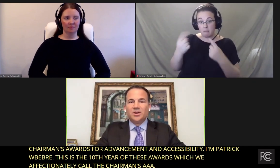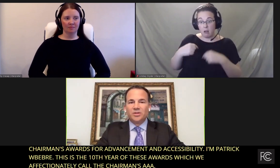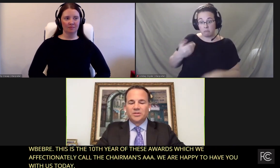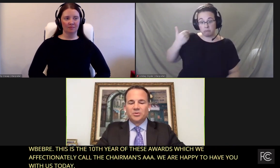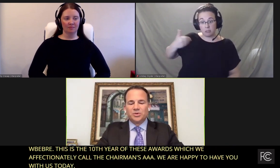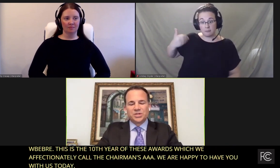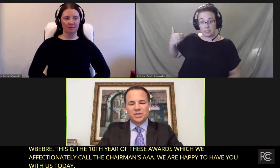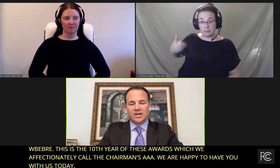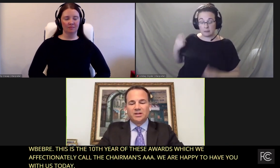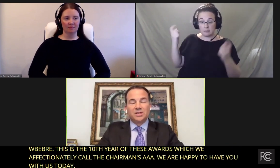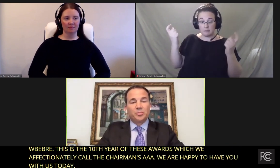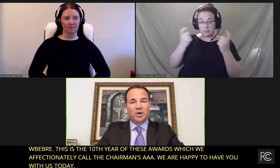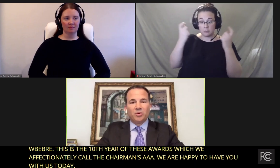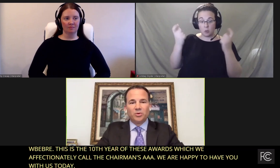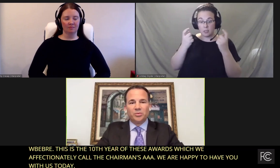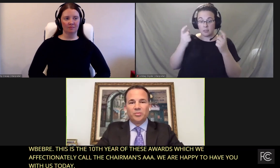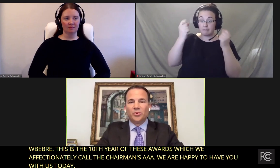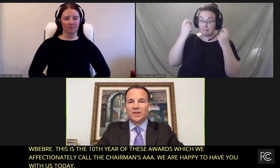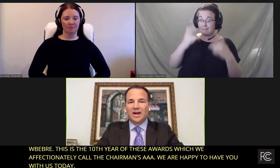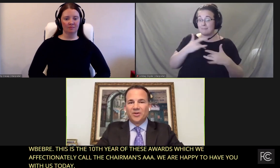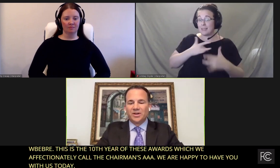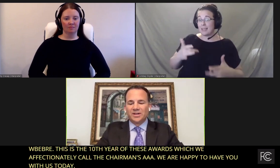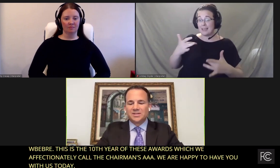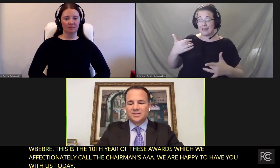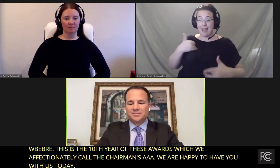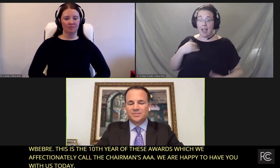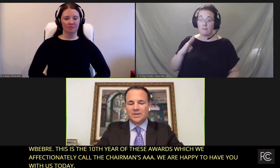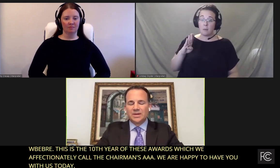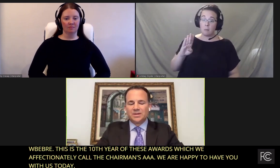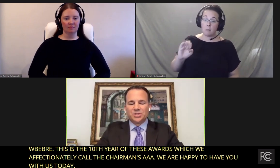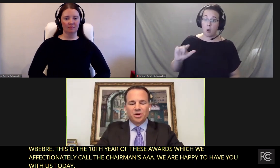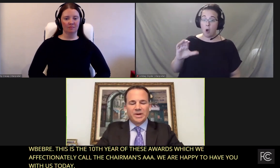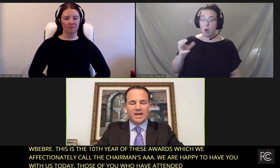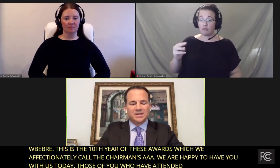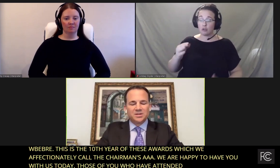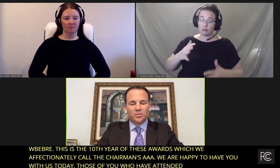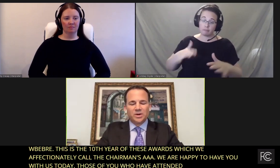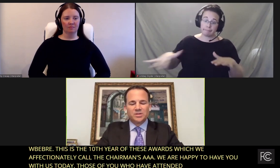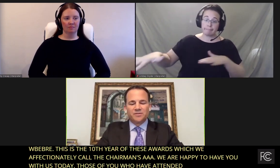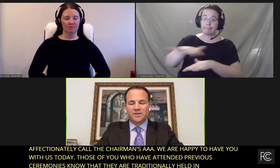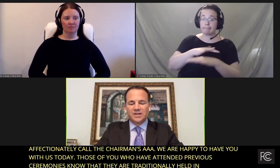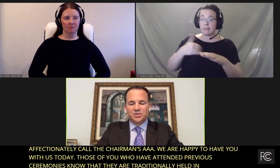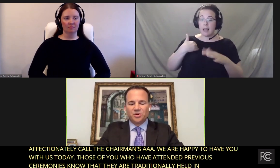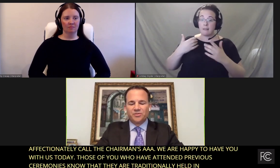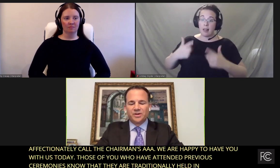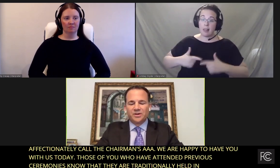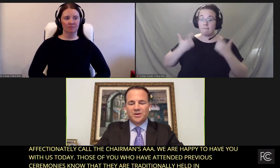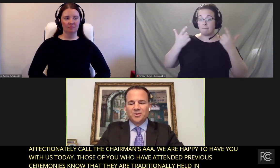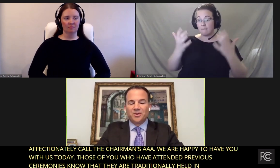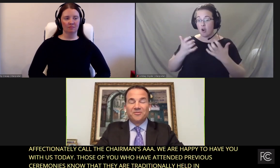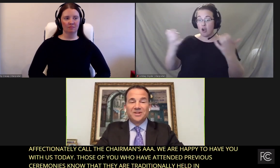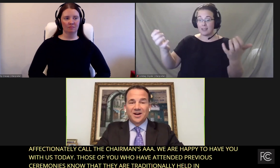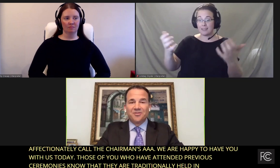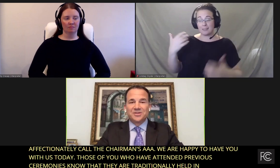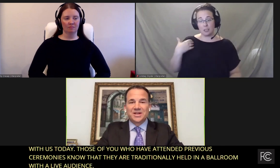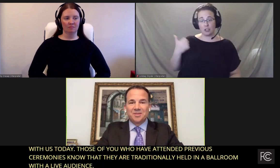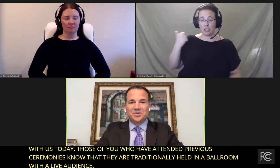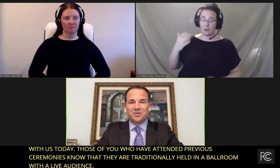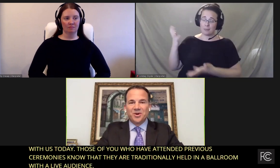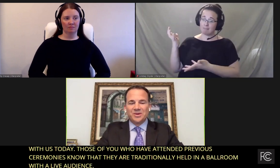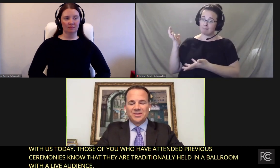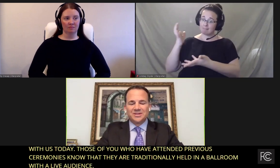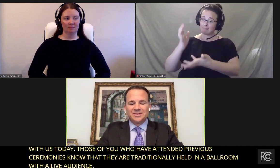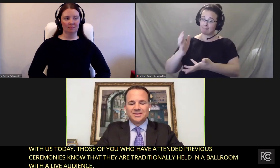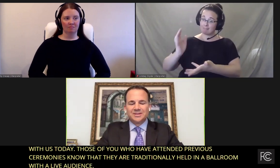know that they're traditionally held in a ballroom with a live audience. The Chairman hands the winners a fancy trophy while photographers